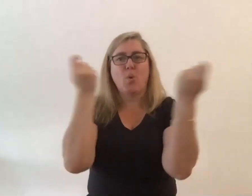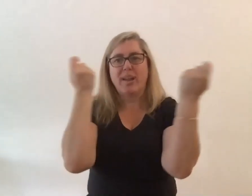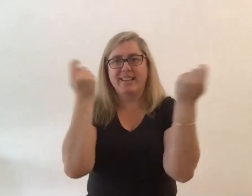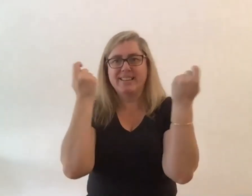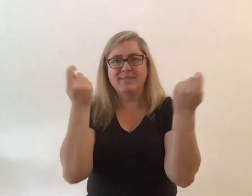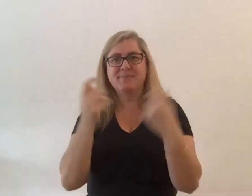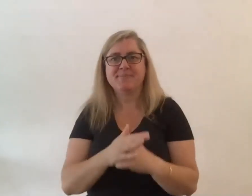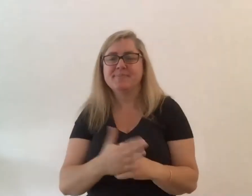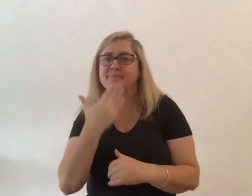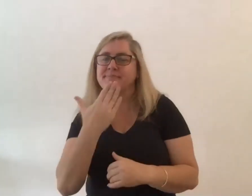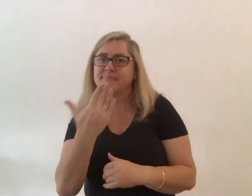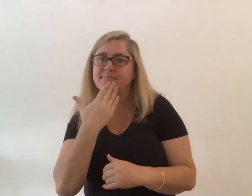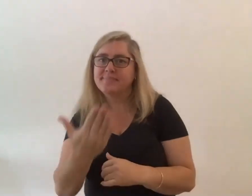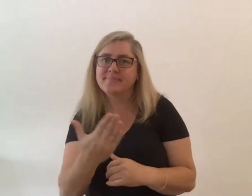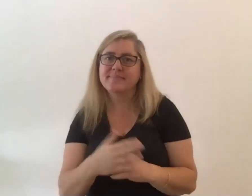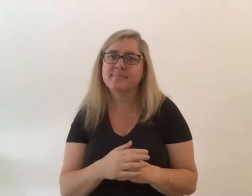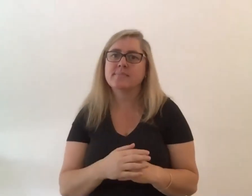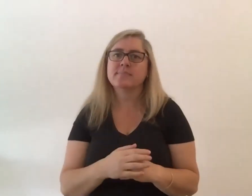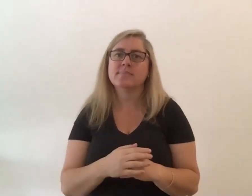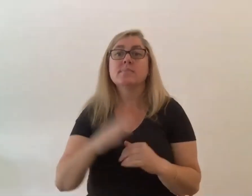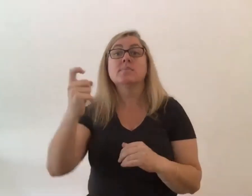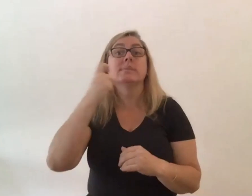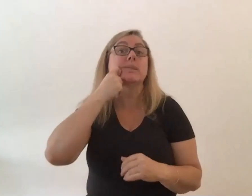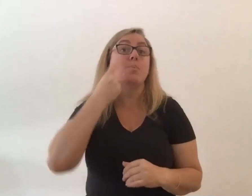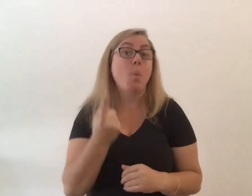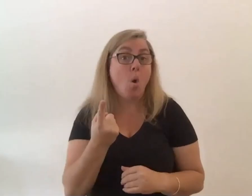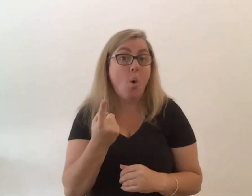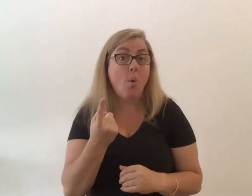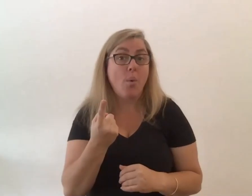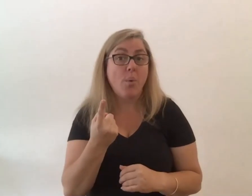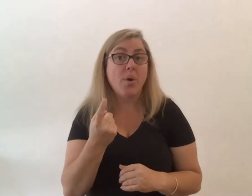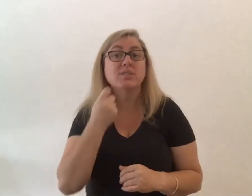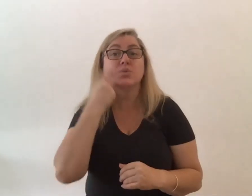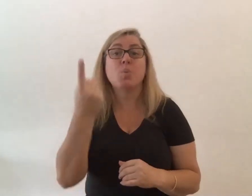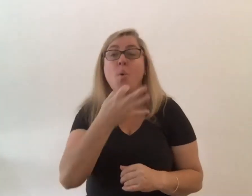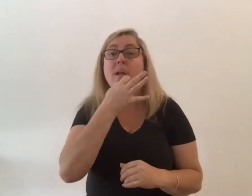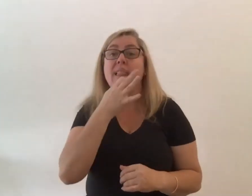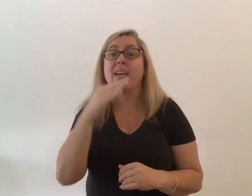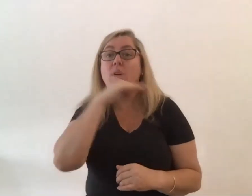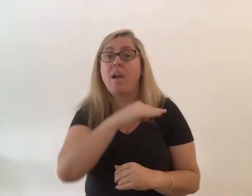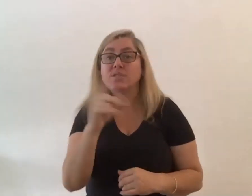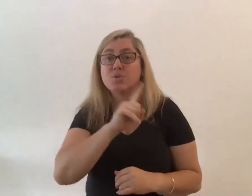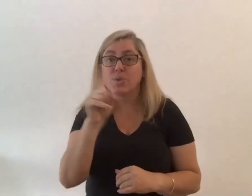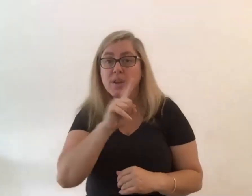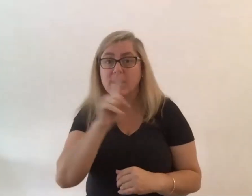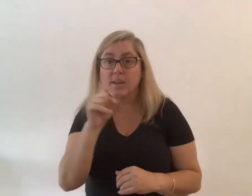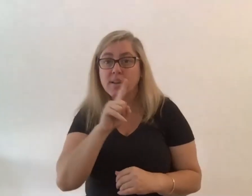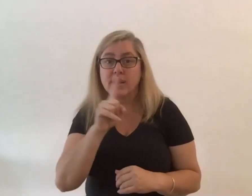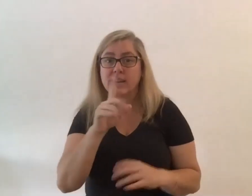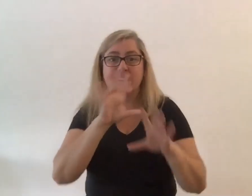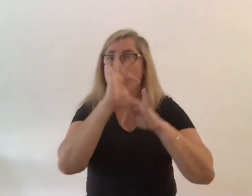you um tomorrow uh tomorrow's little lunch is uh not happening as it usually does but it's